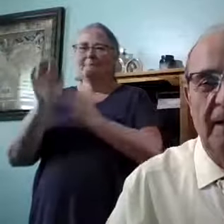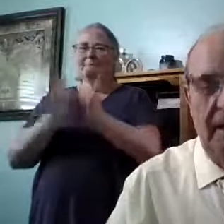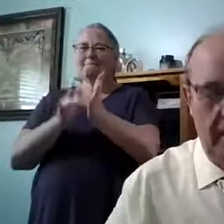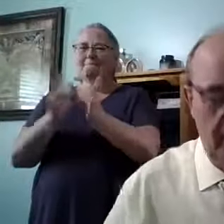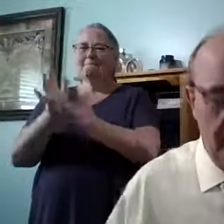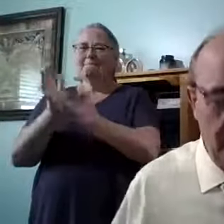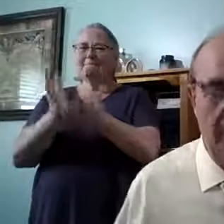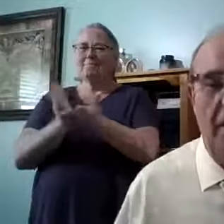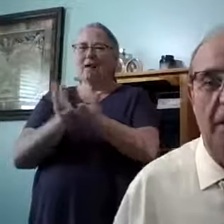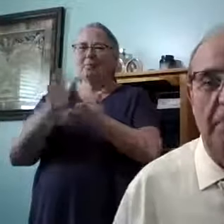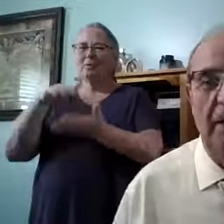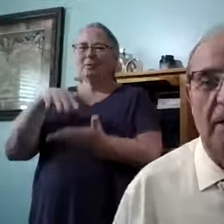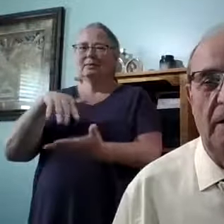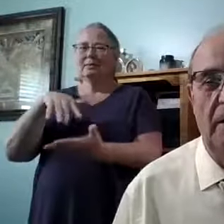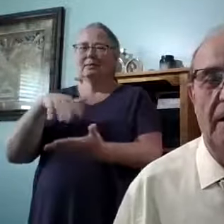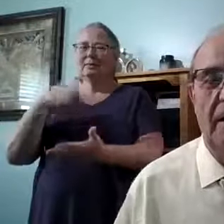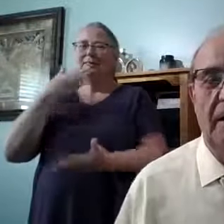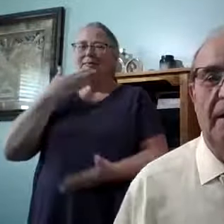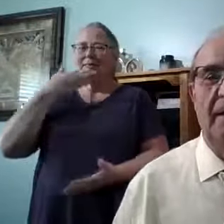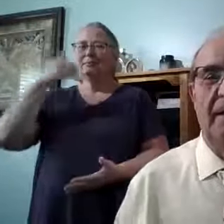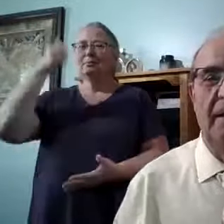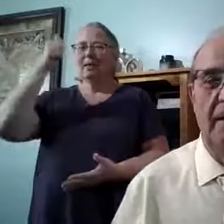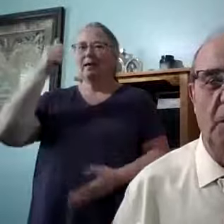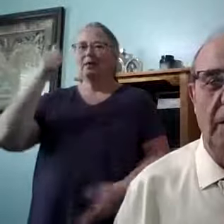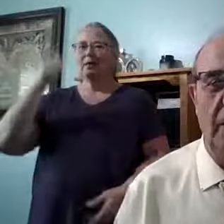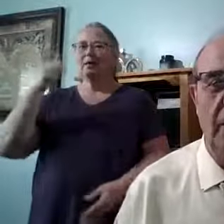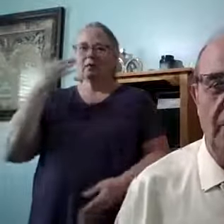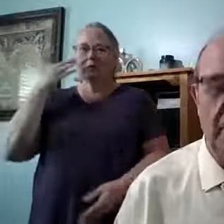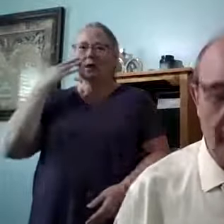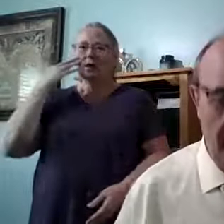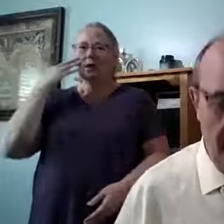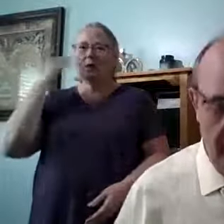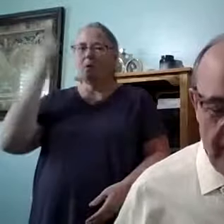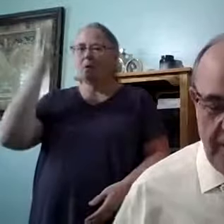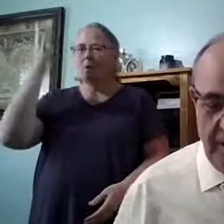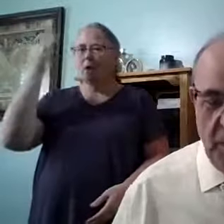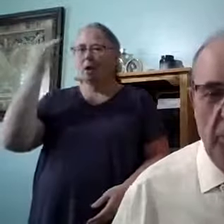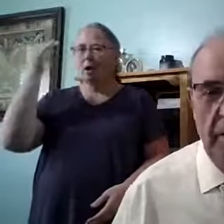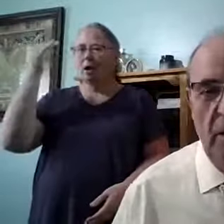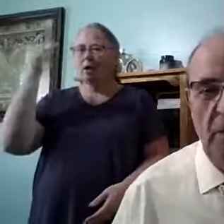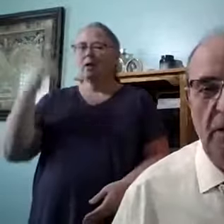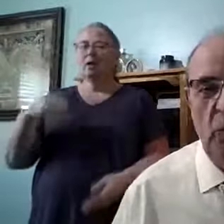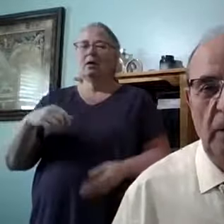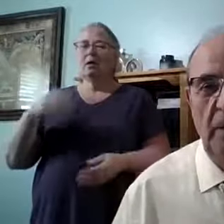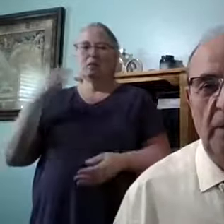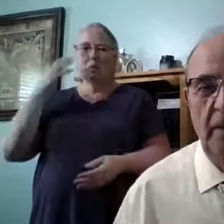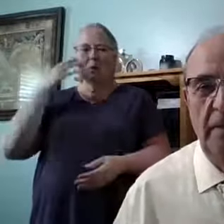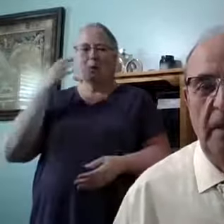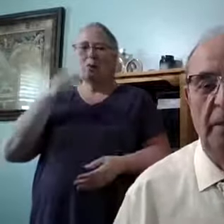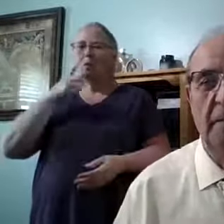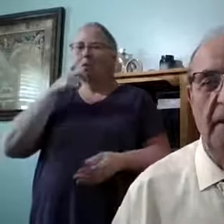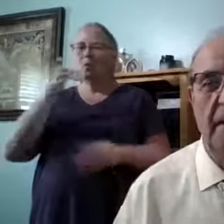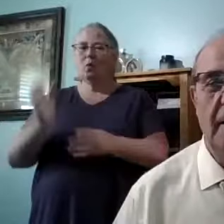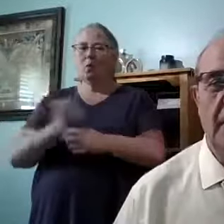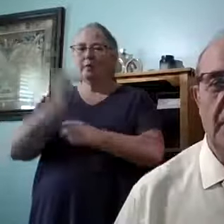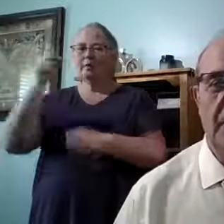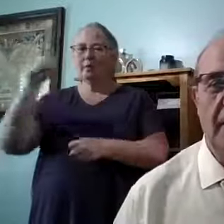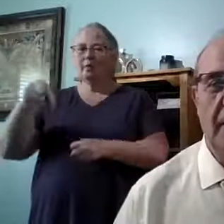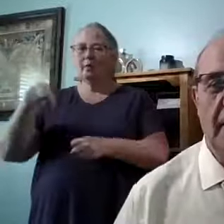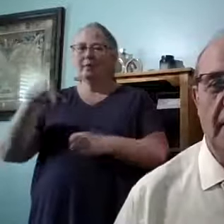Yeah, this is a lot better, you know, because we know who's going to win on this team.